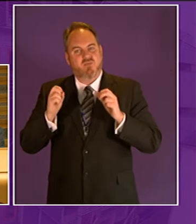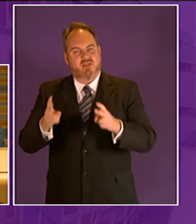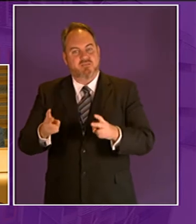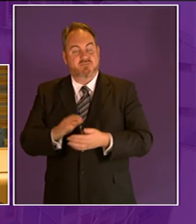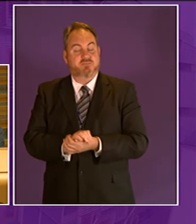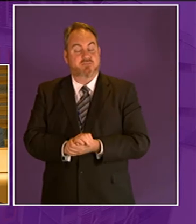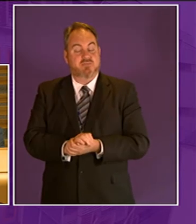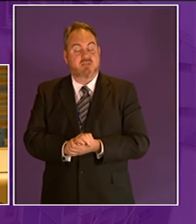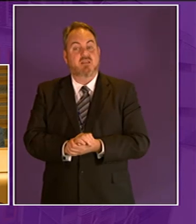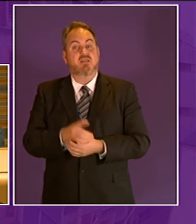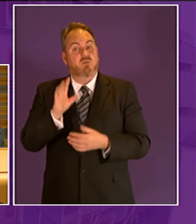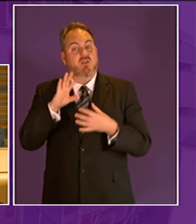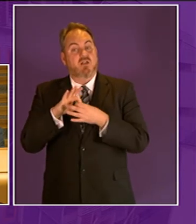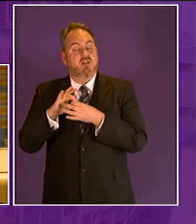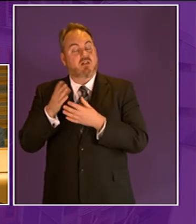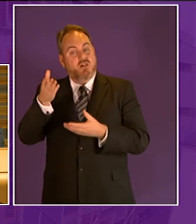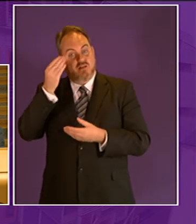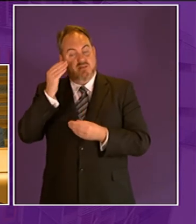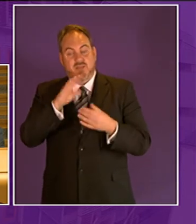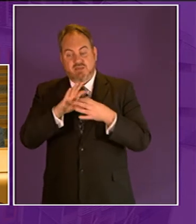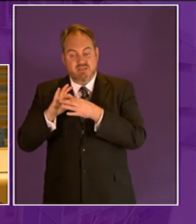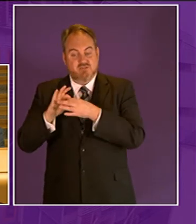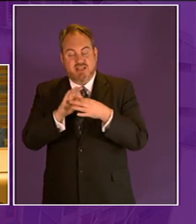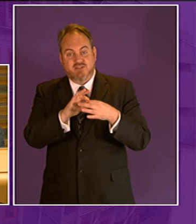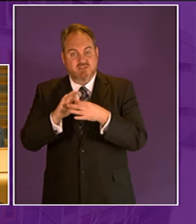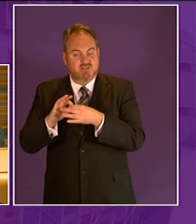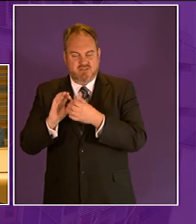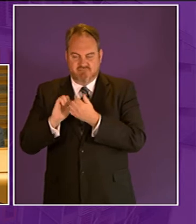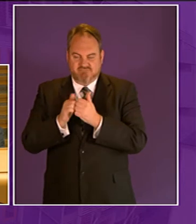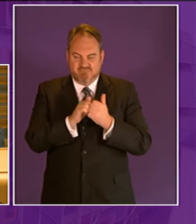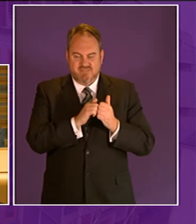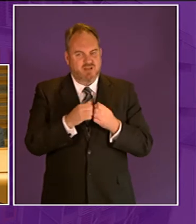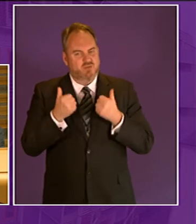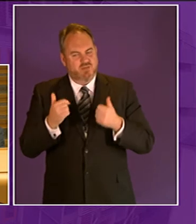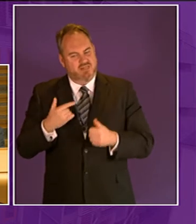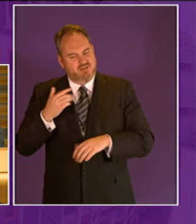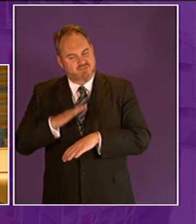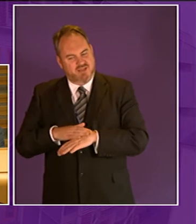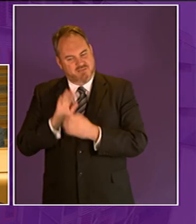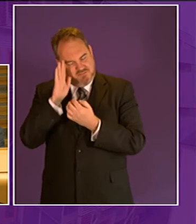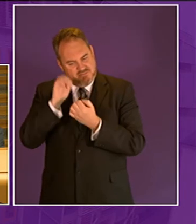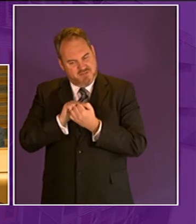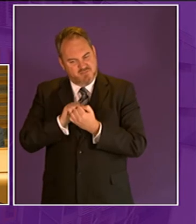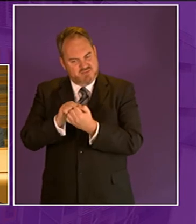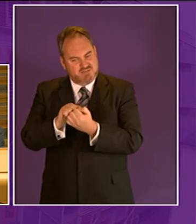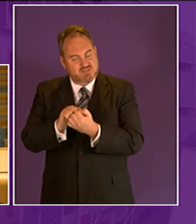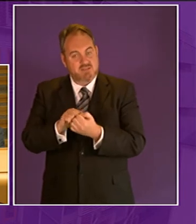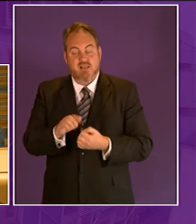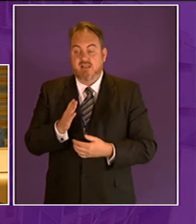also learned about interaction and camaraderie and made real lifetime memories now I'm not necessarily advocating that children and young people